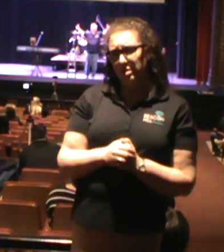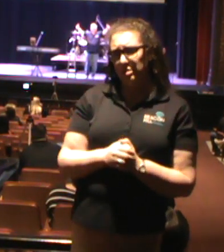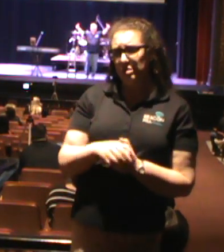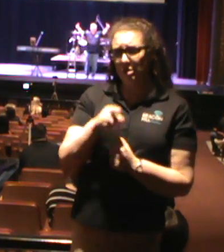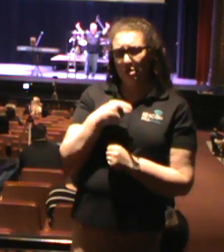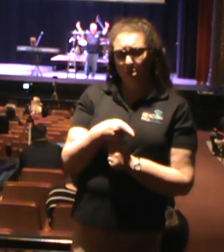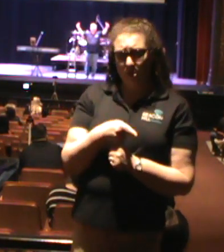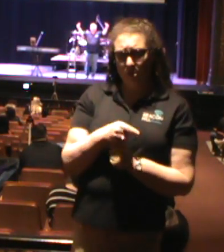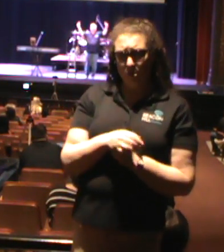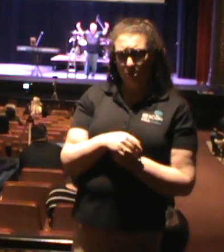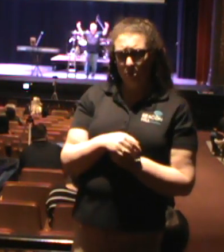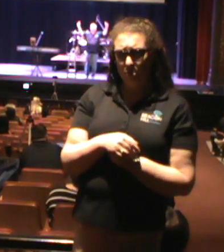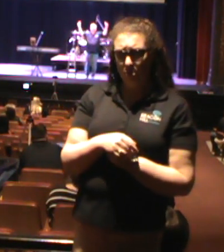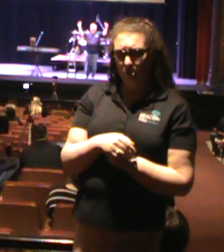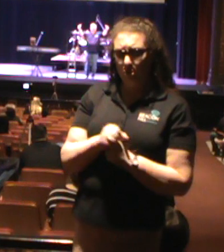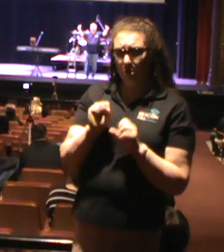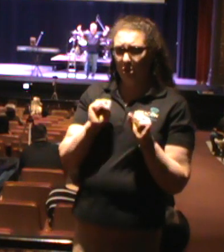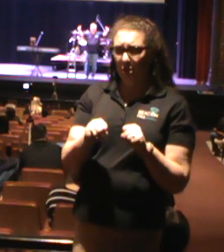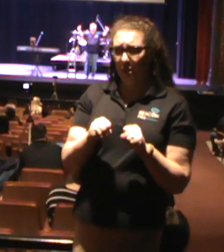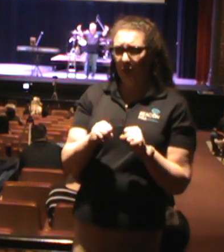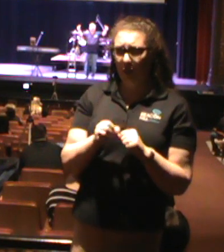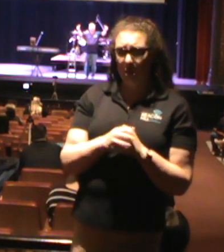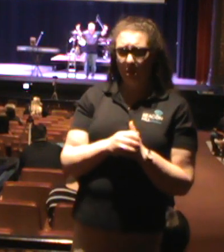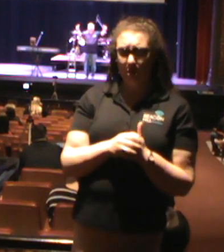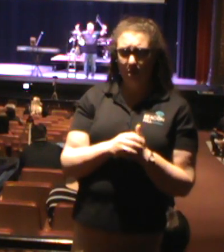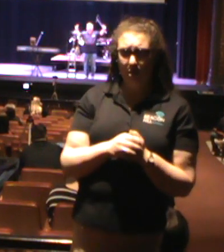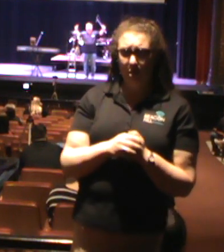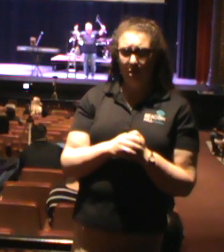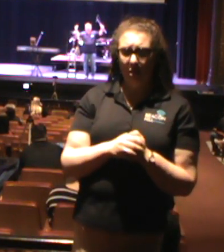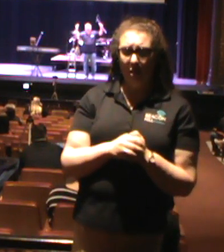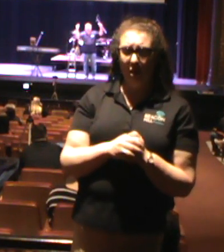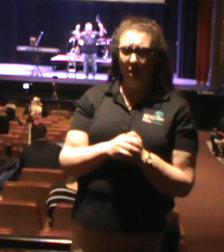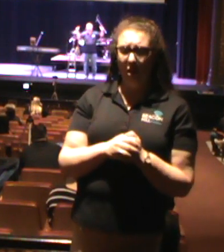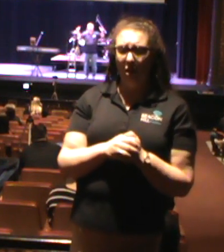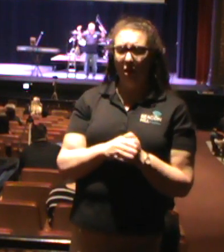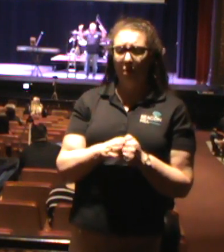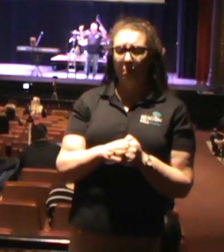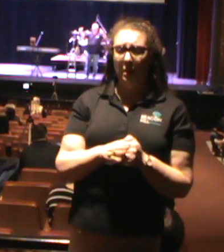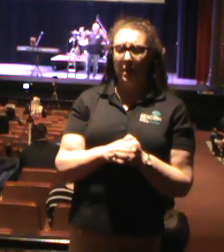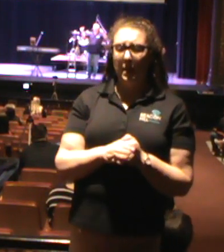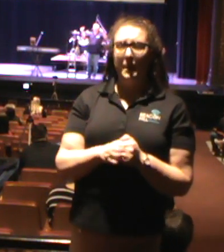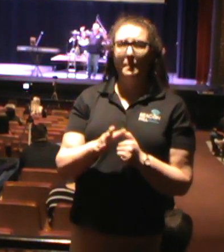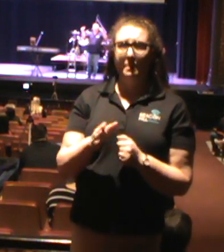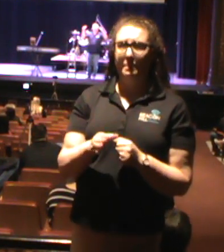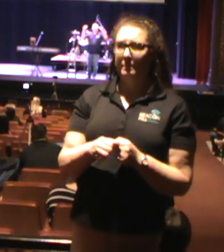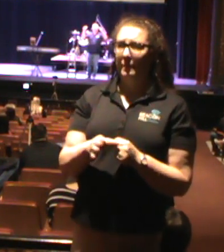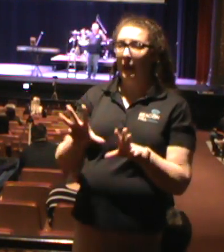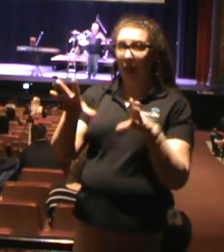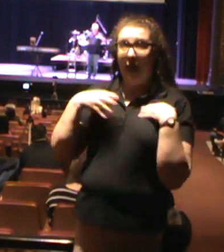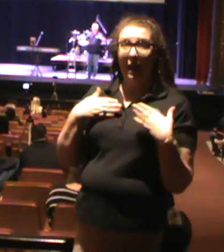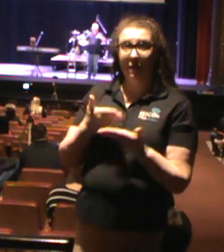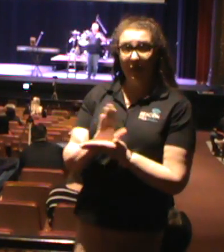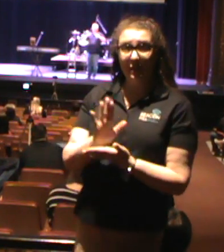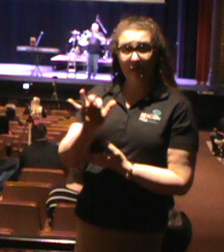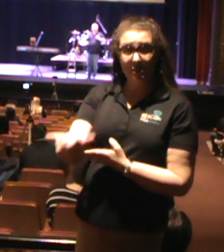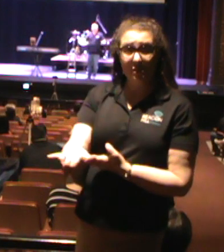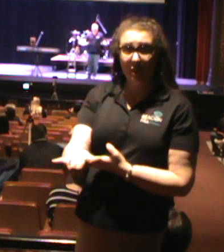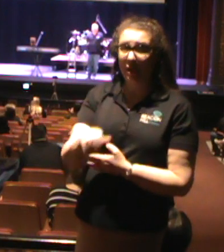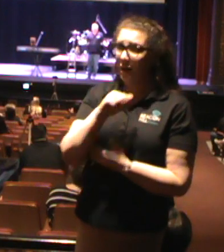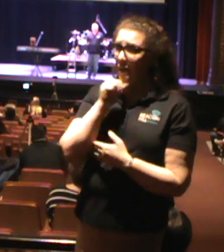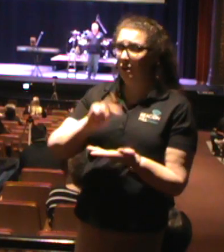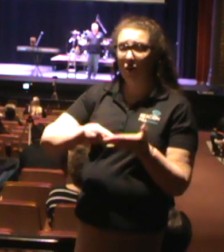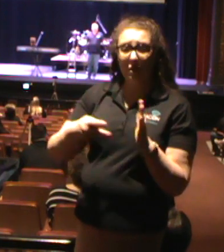doesn't mean you need to play on it. I want to talk to you today about Satan's